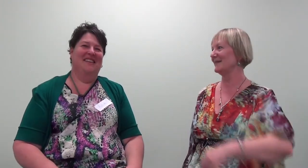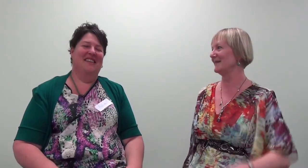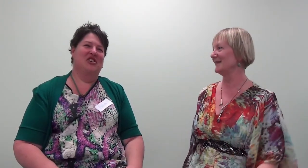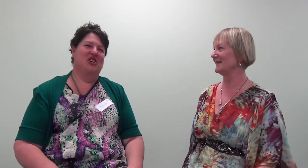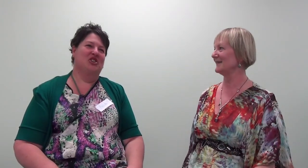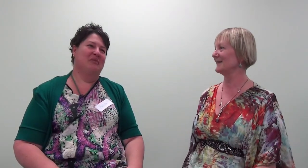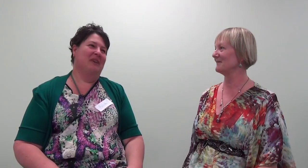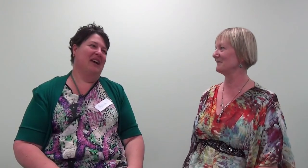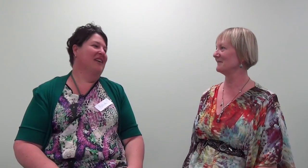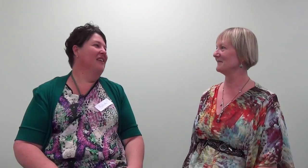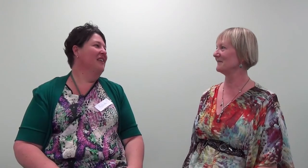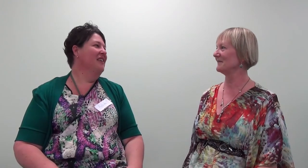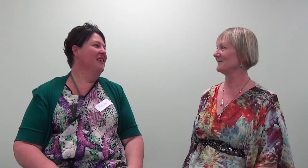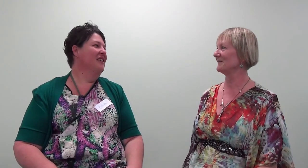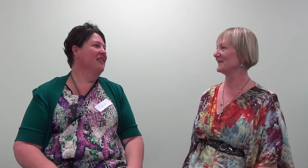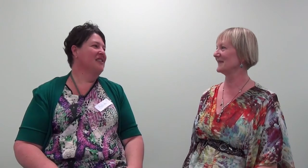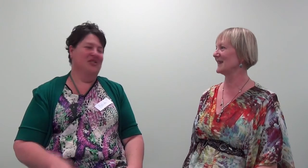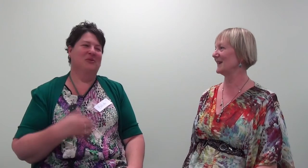they're judging me still